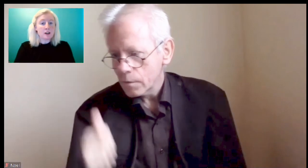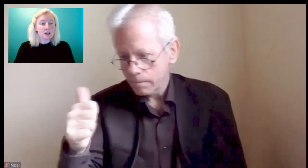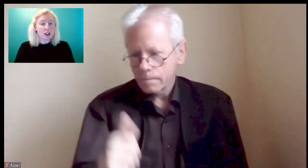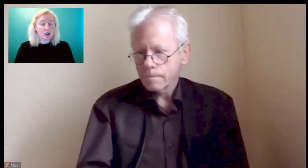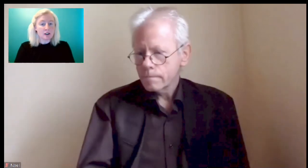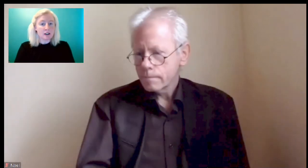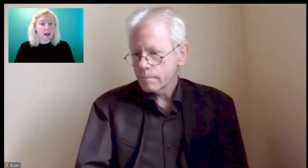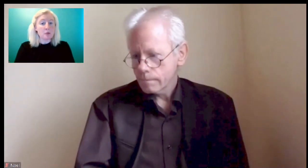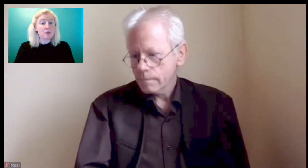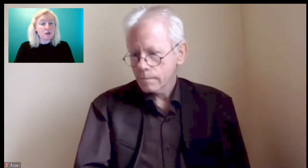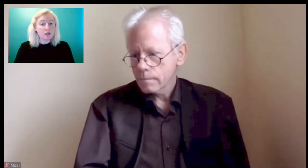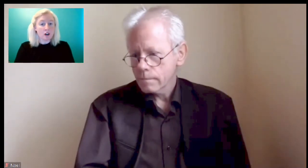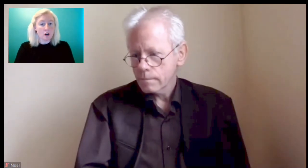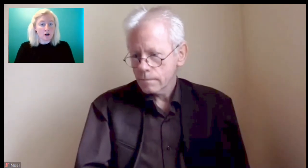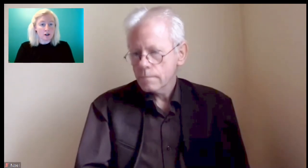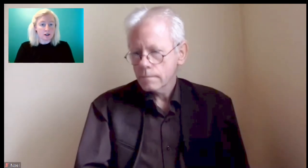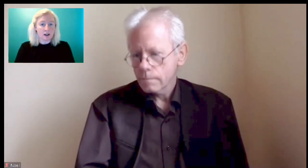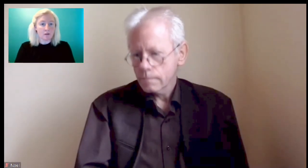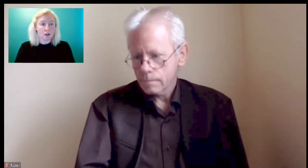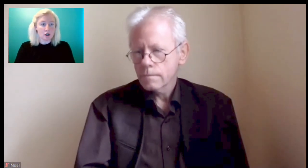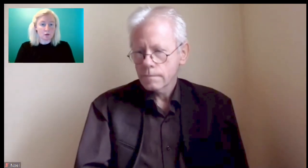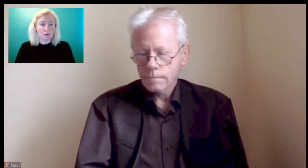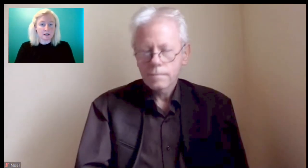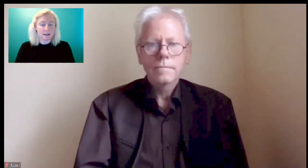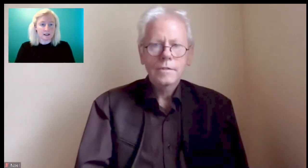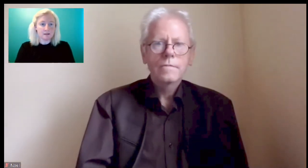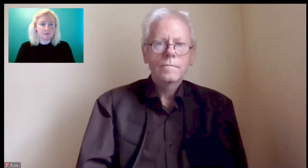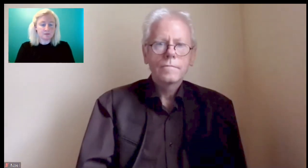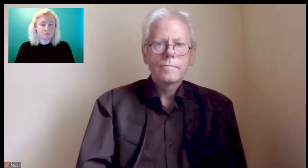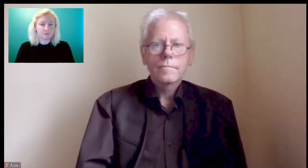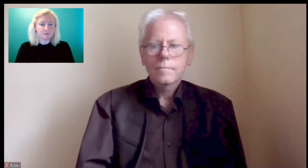presentations are pre-recorded, of which you of we'll see. Is So